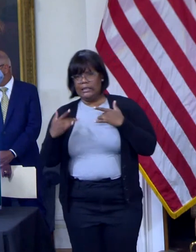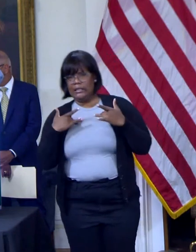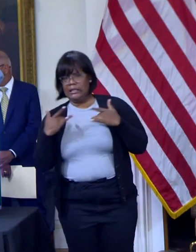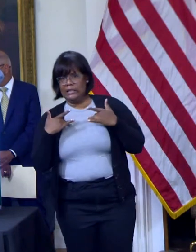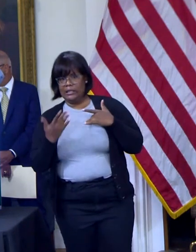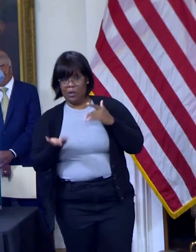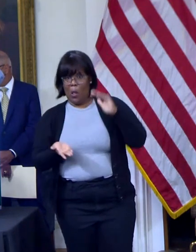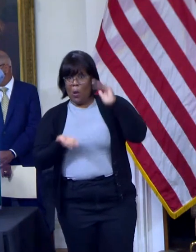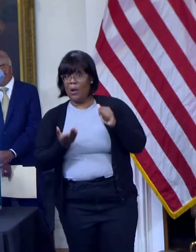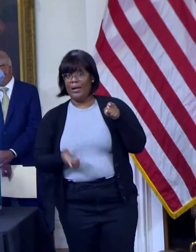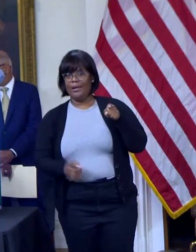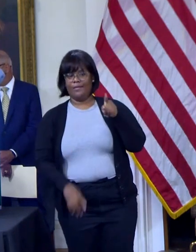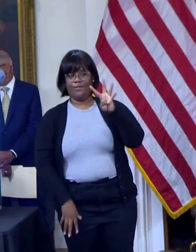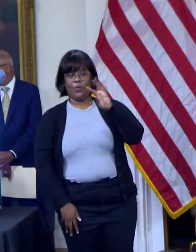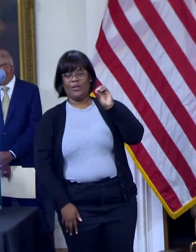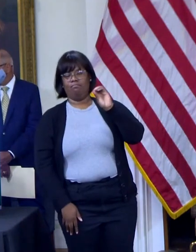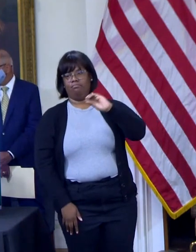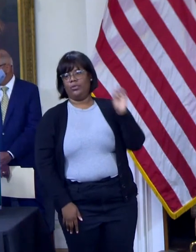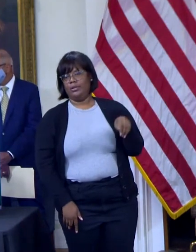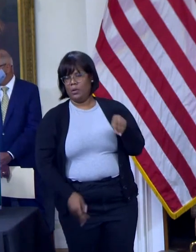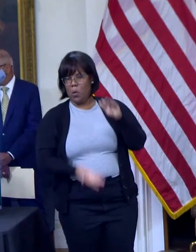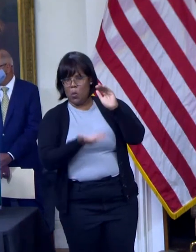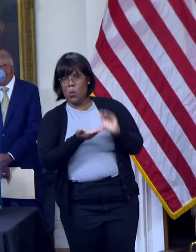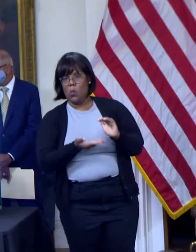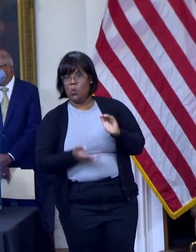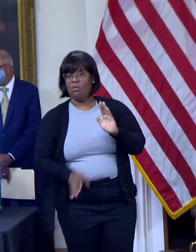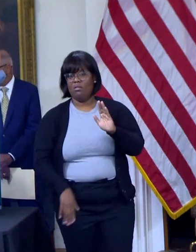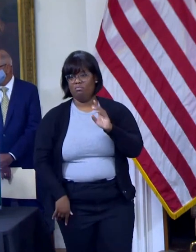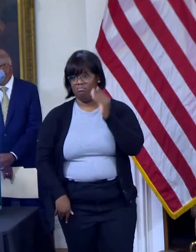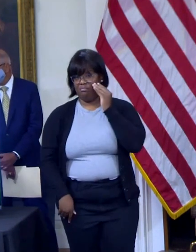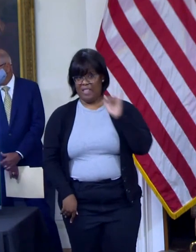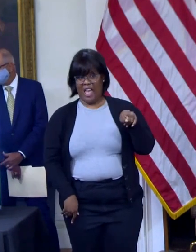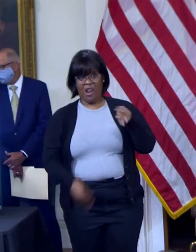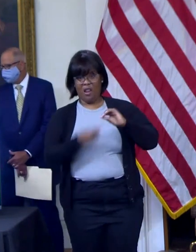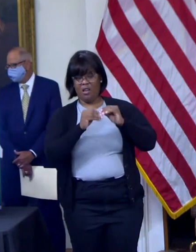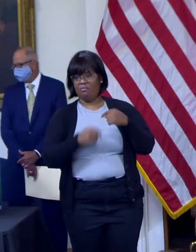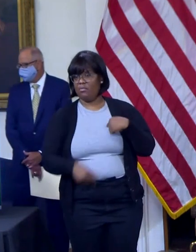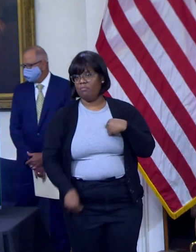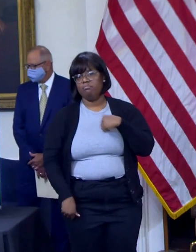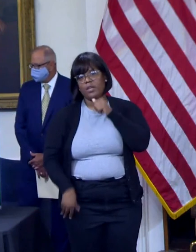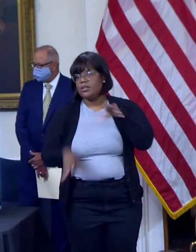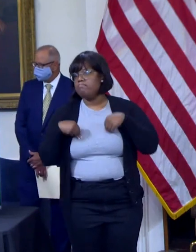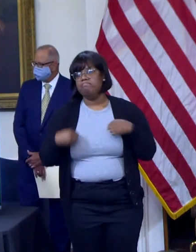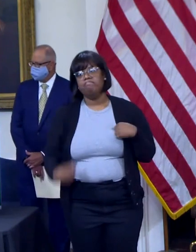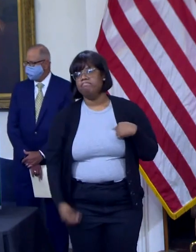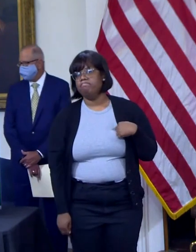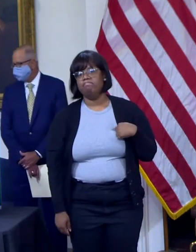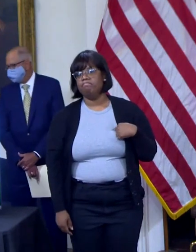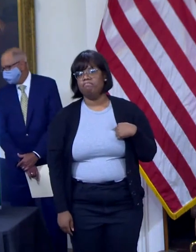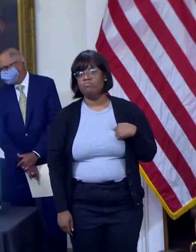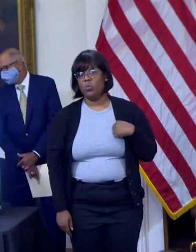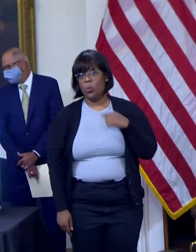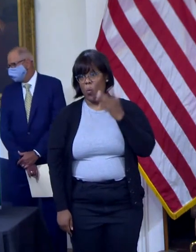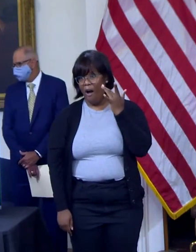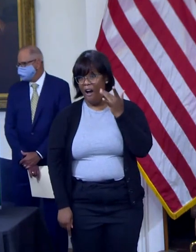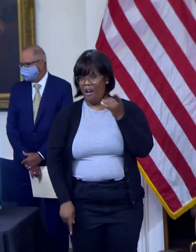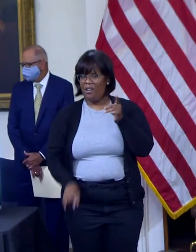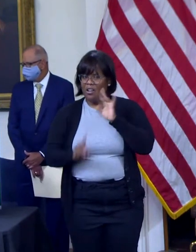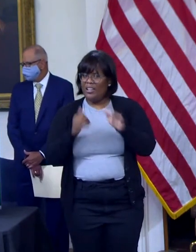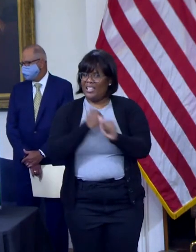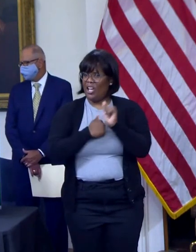at 40 percent, which is unacceptable and which is endangering the lives of nursing home residents.